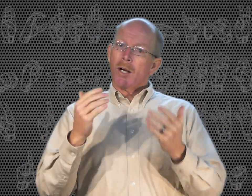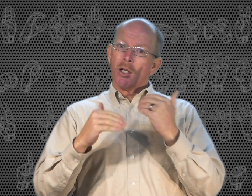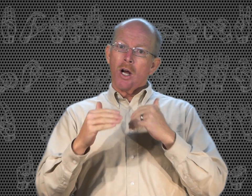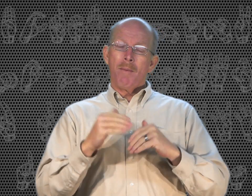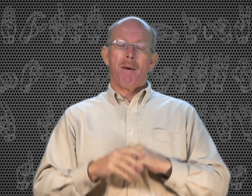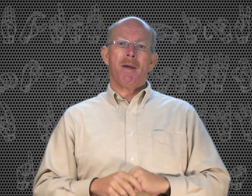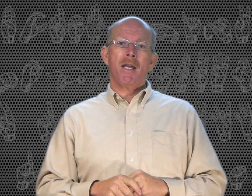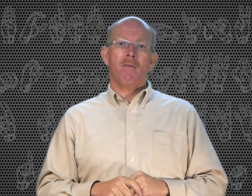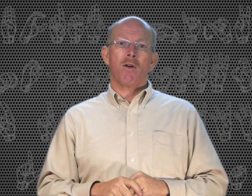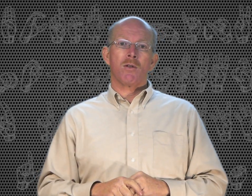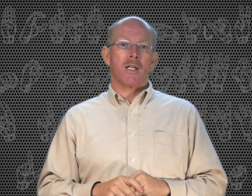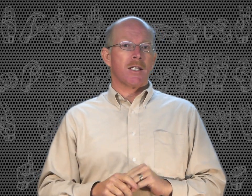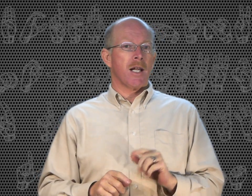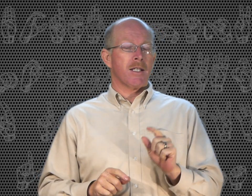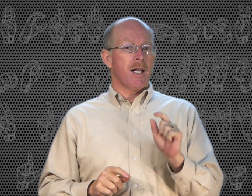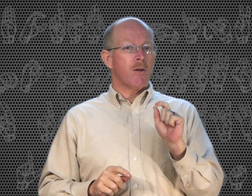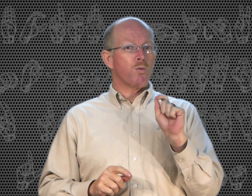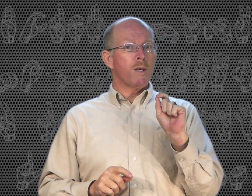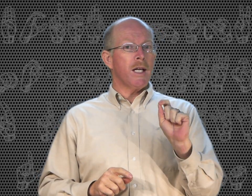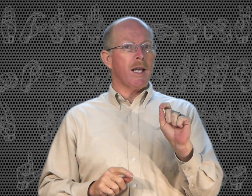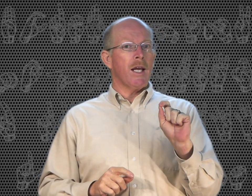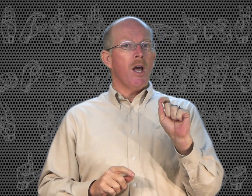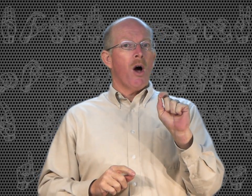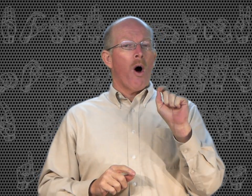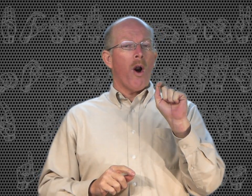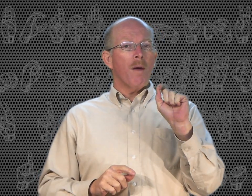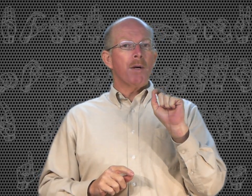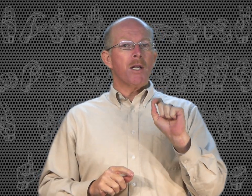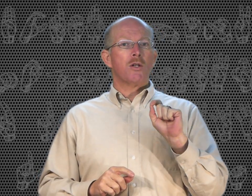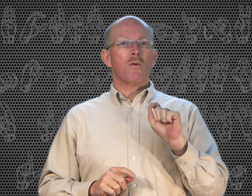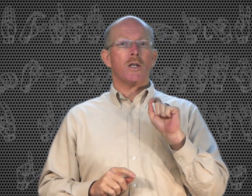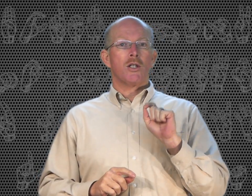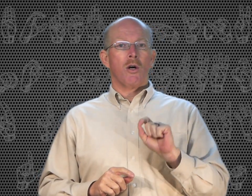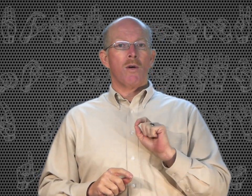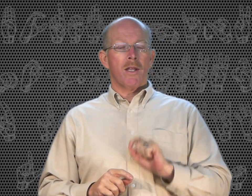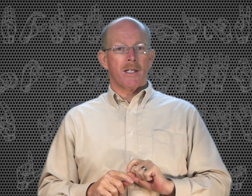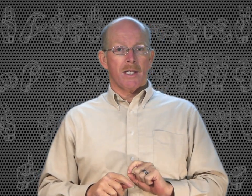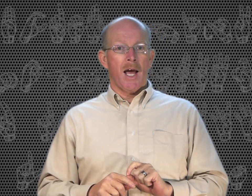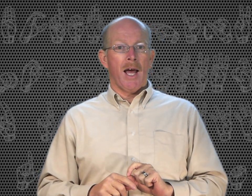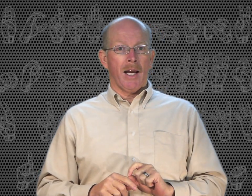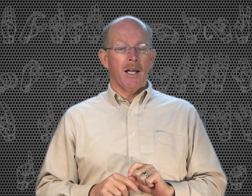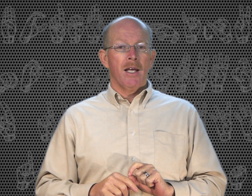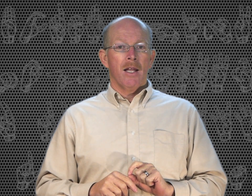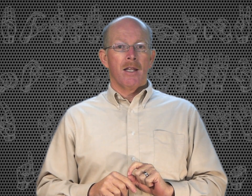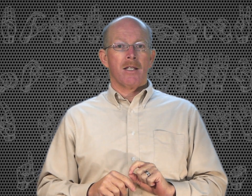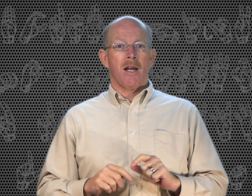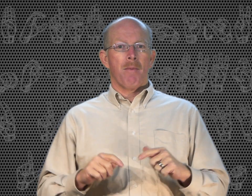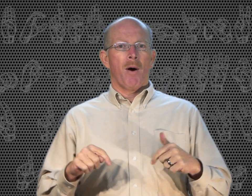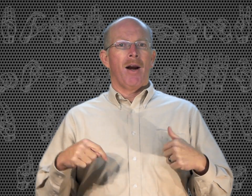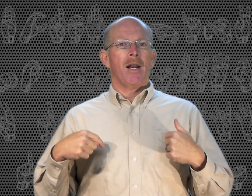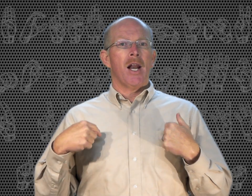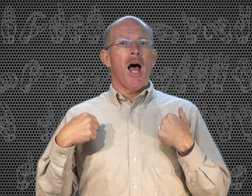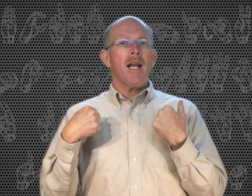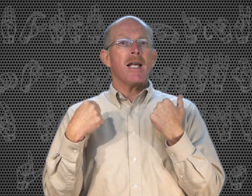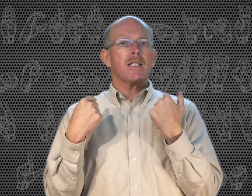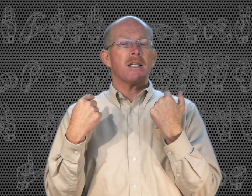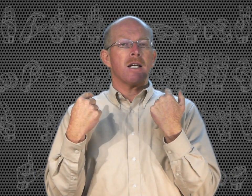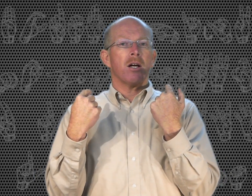we're going to talk about many of those in this lesson, and really all I'm going to do is show you the sign this time around and not necessarily